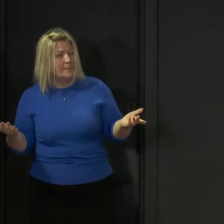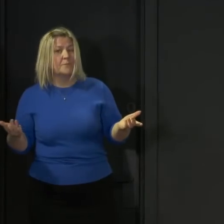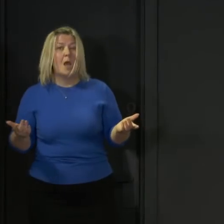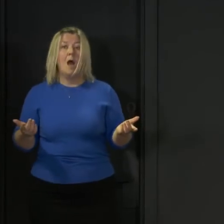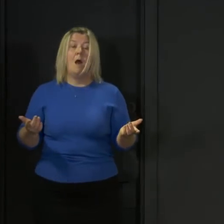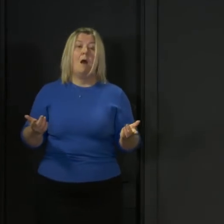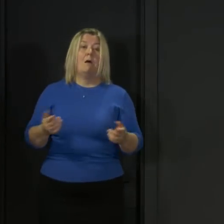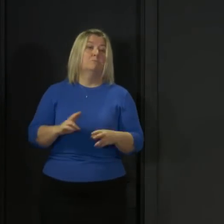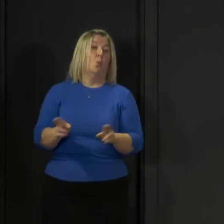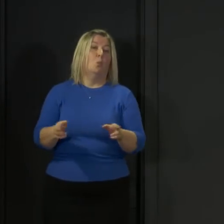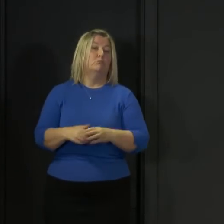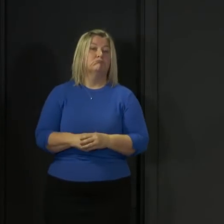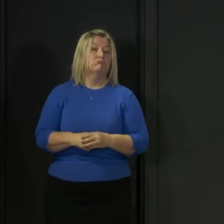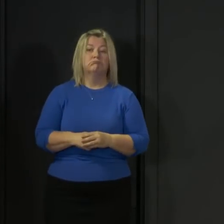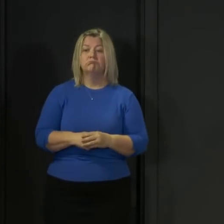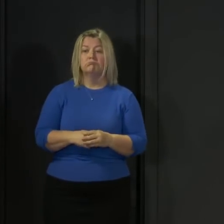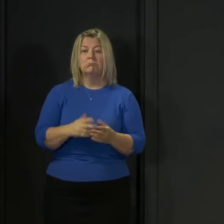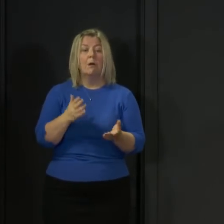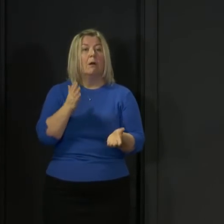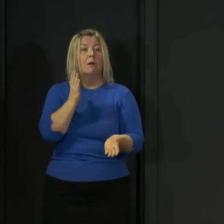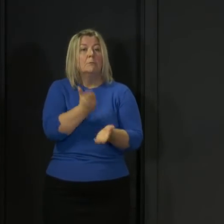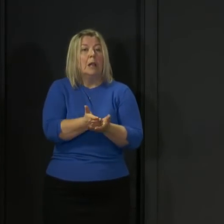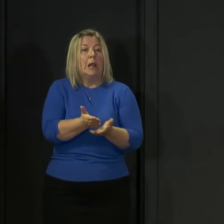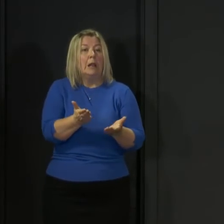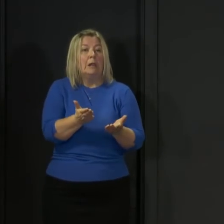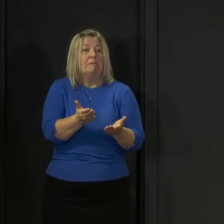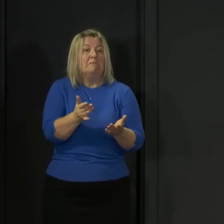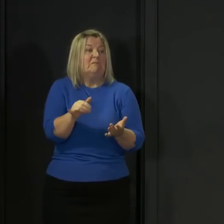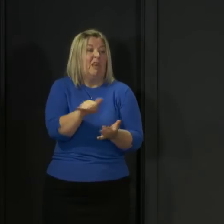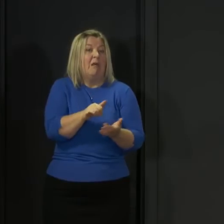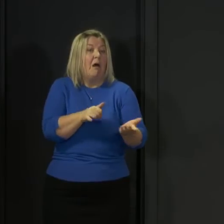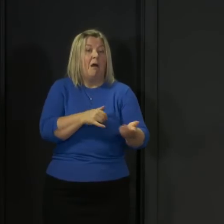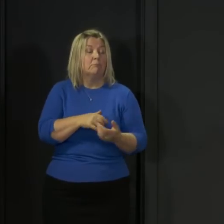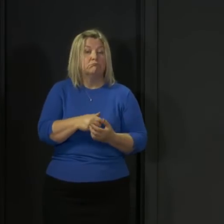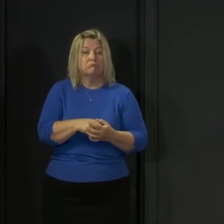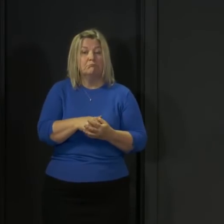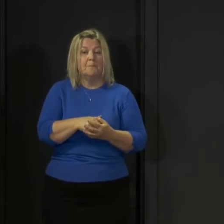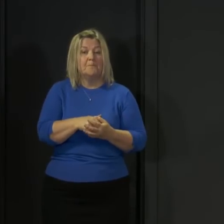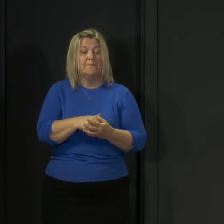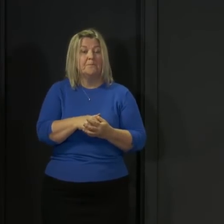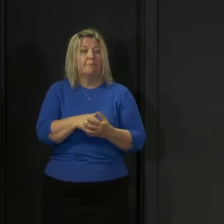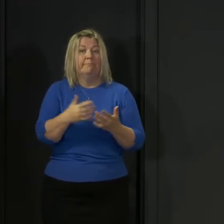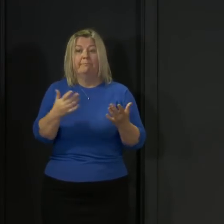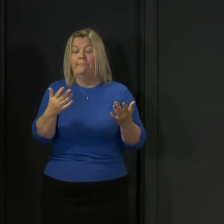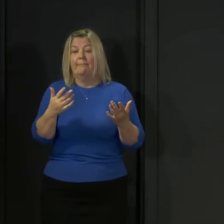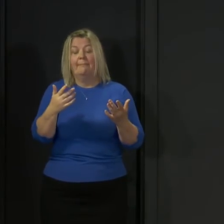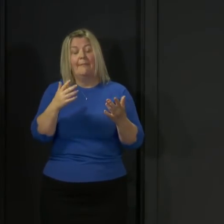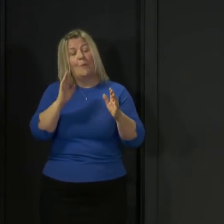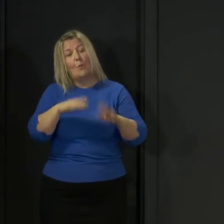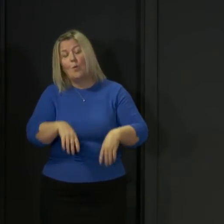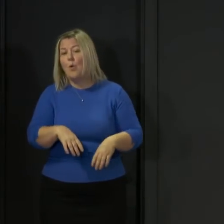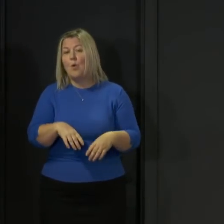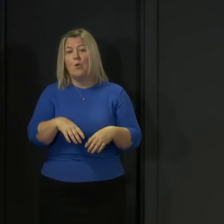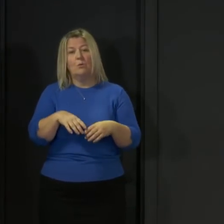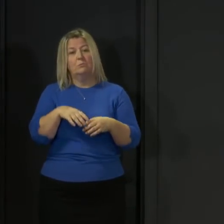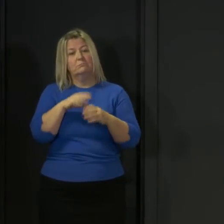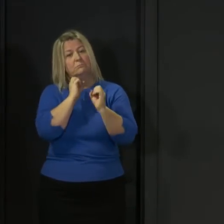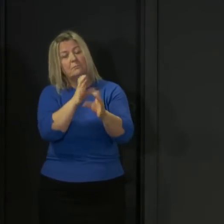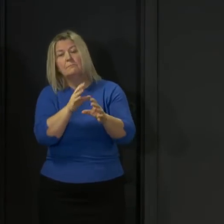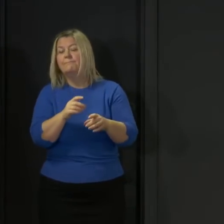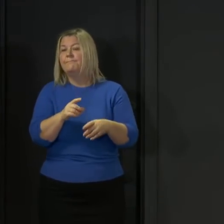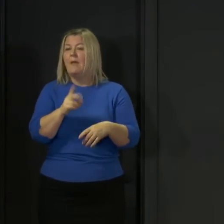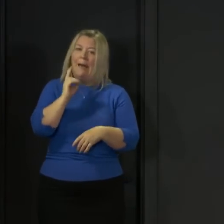No, I don't believe either of those things is the case. I won't rehearse all of the issues around patient